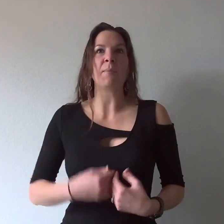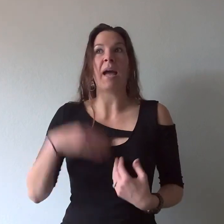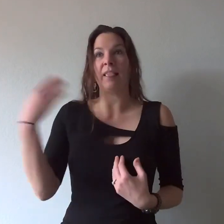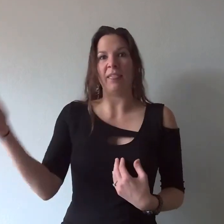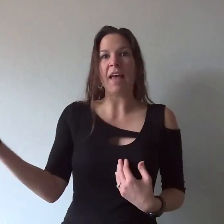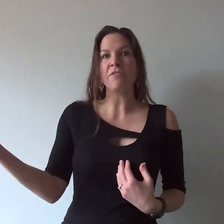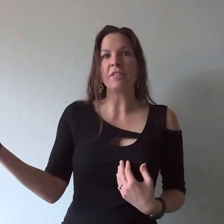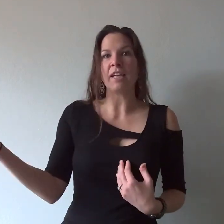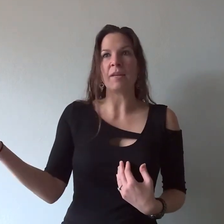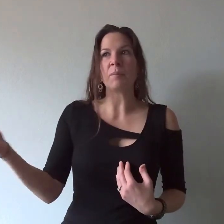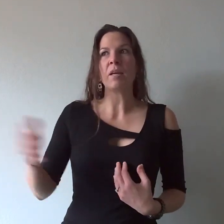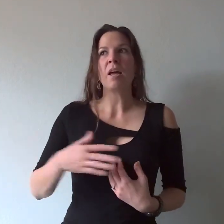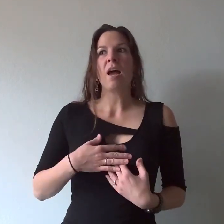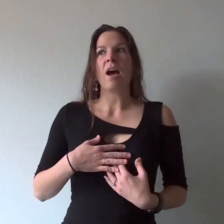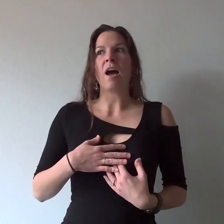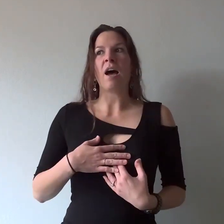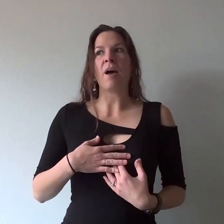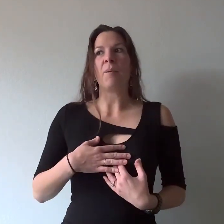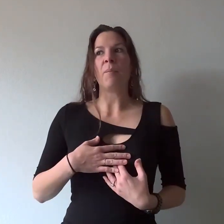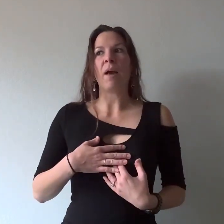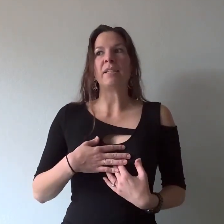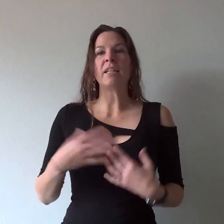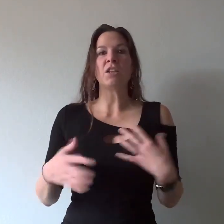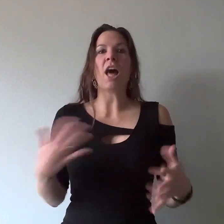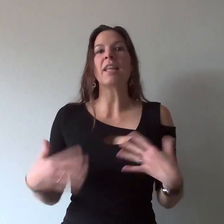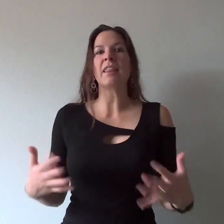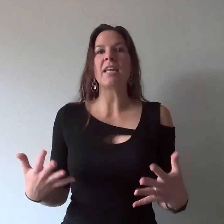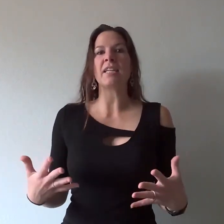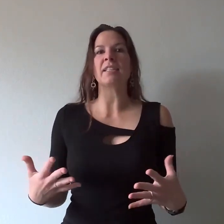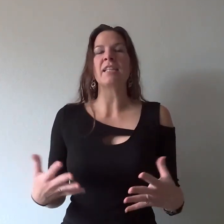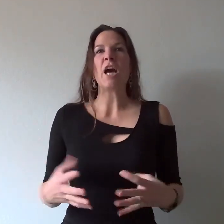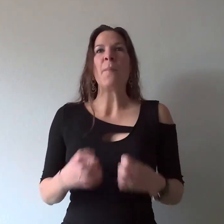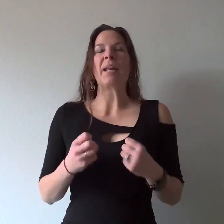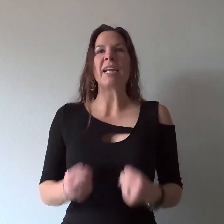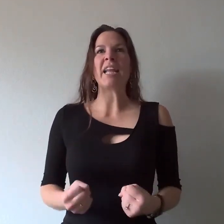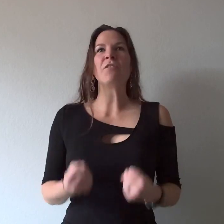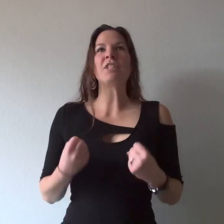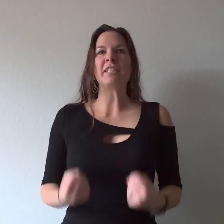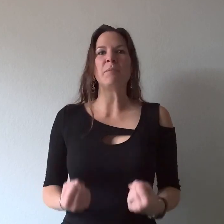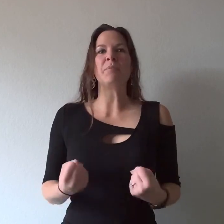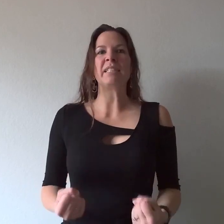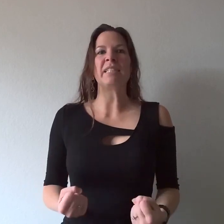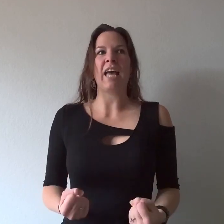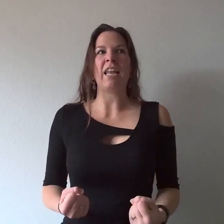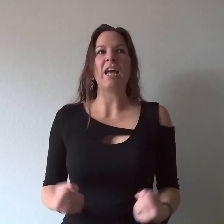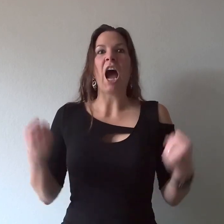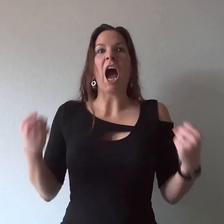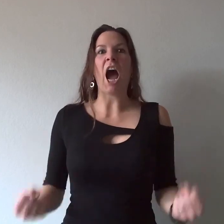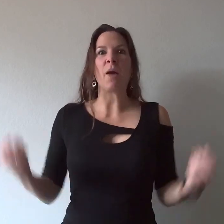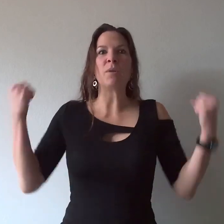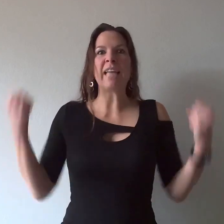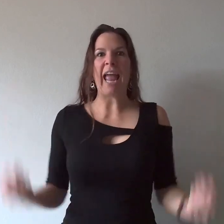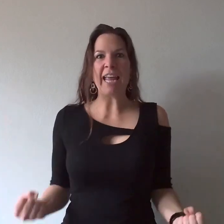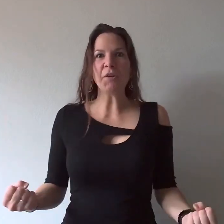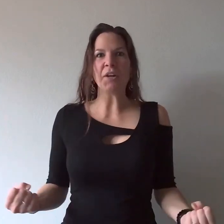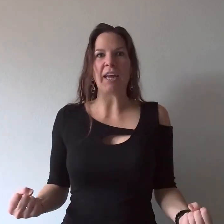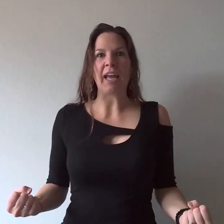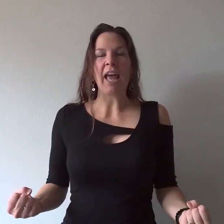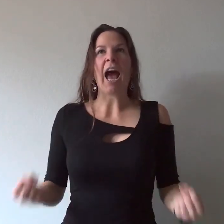I left him um I did a lot of things but I never simply said I was angry I